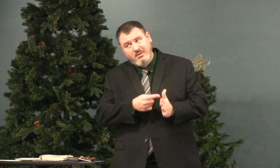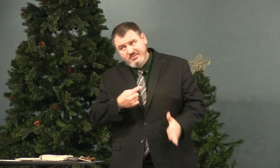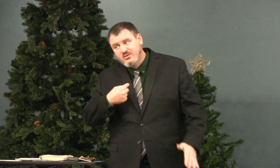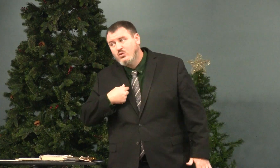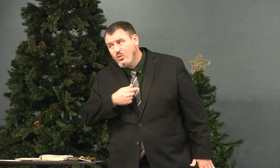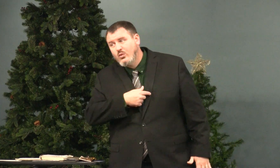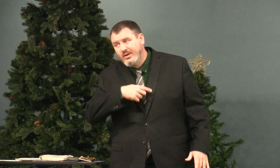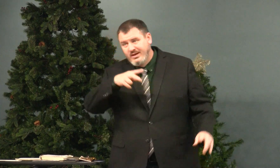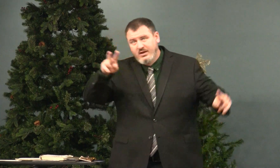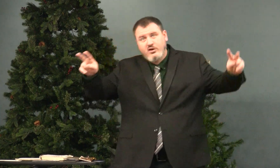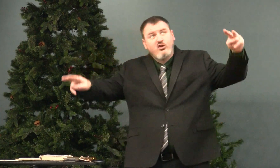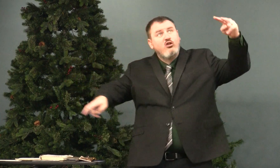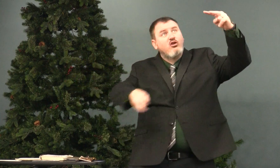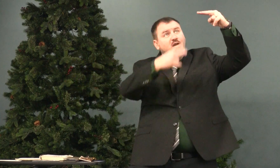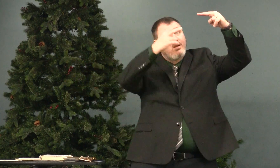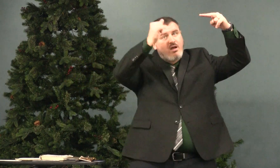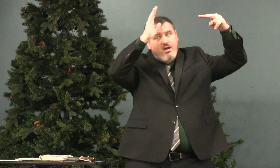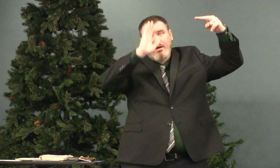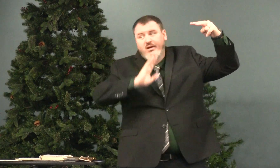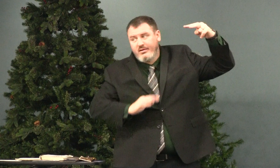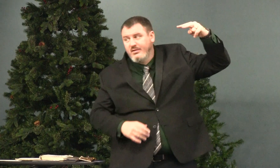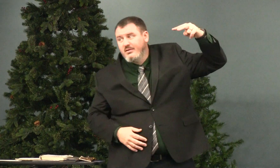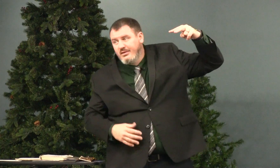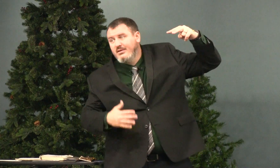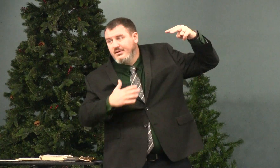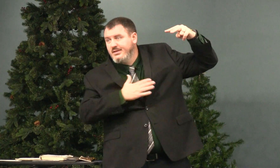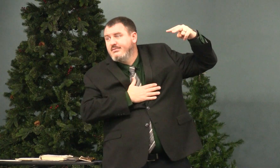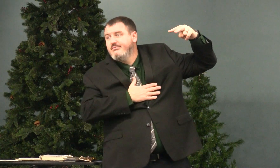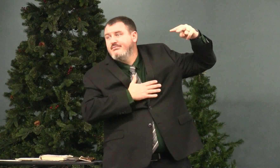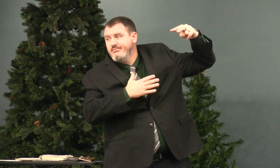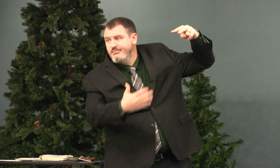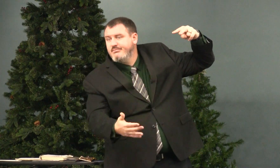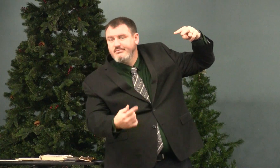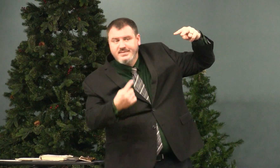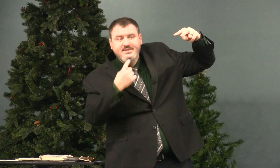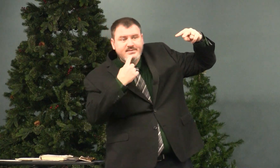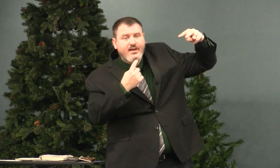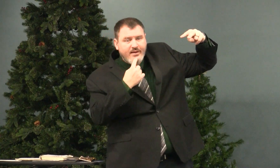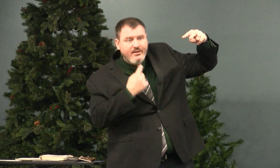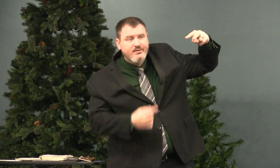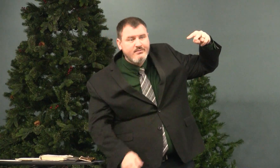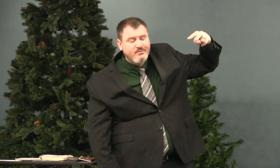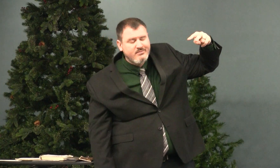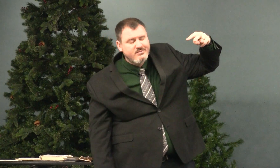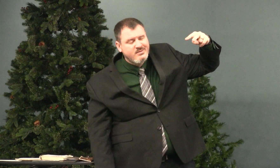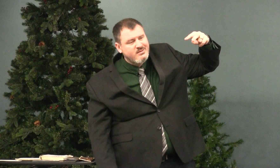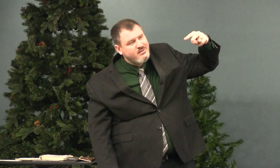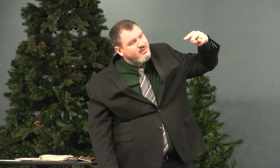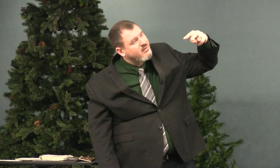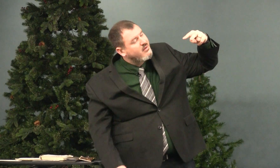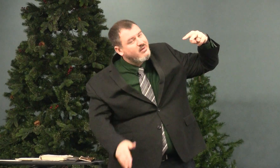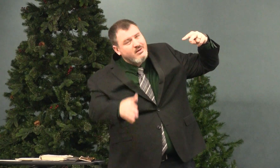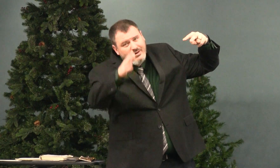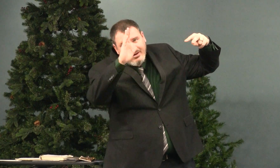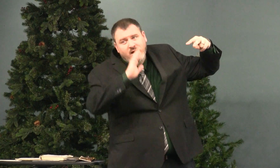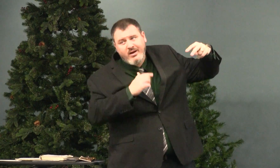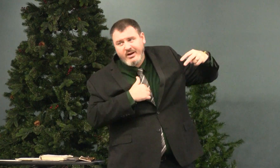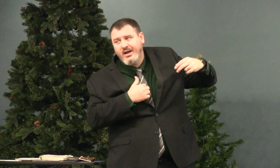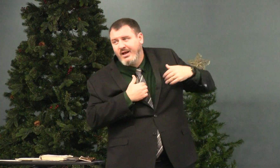And sometimes we look to God and I have to admit it and I say, God,